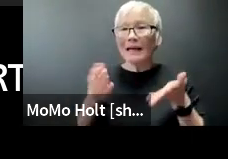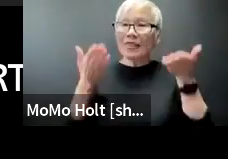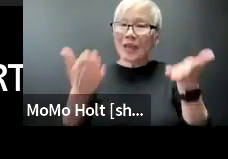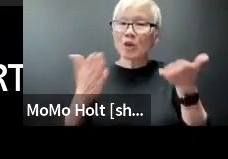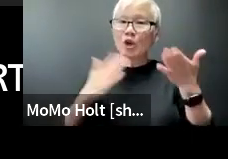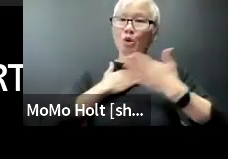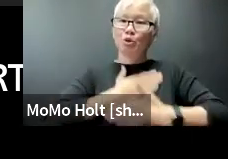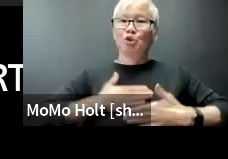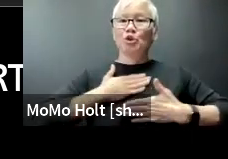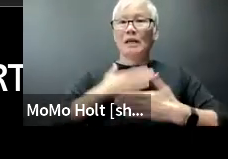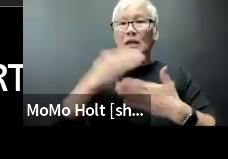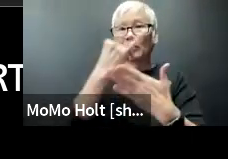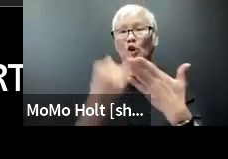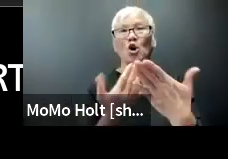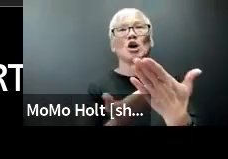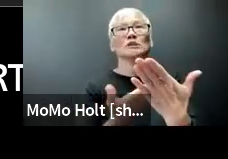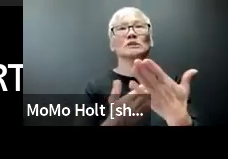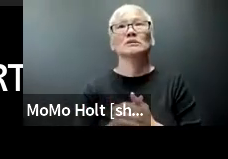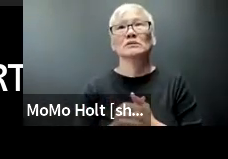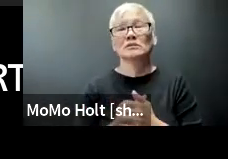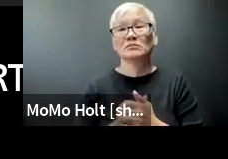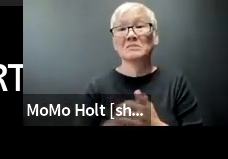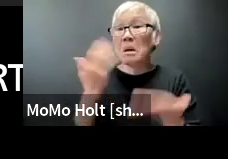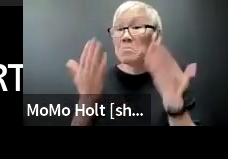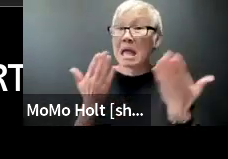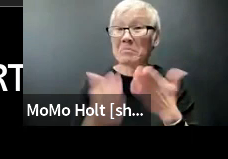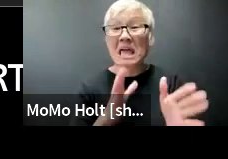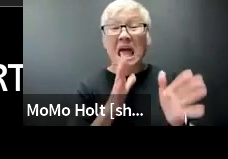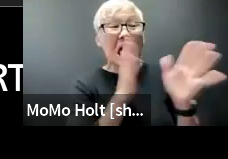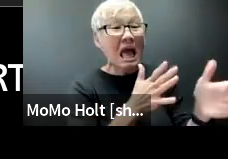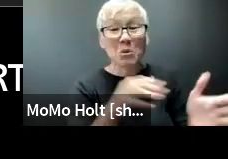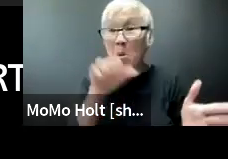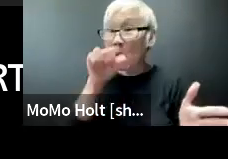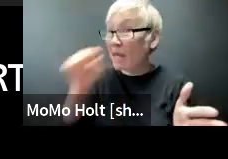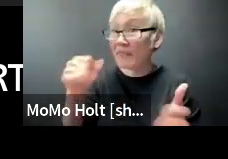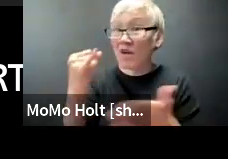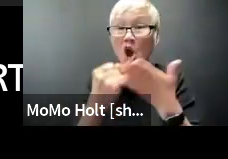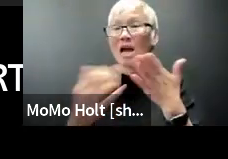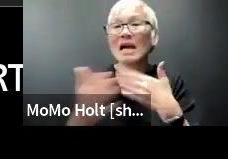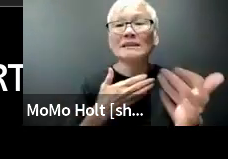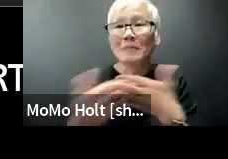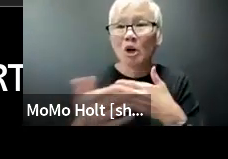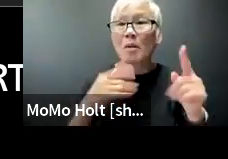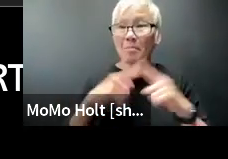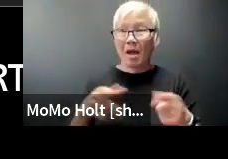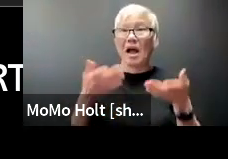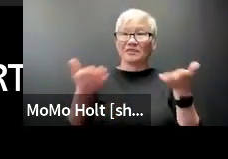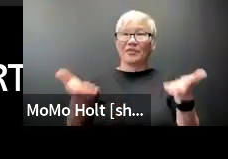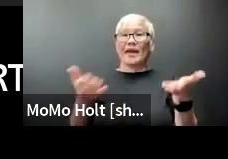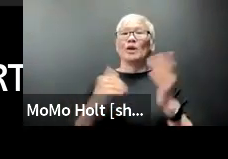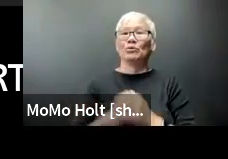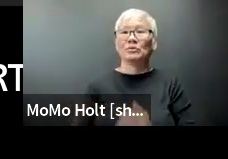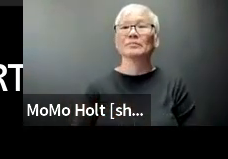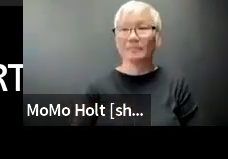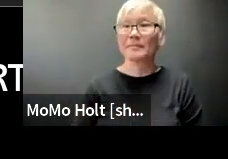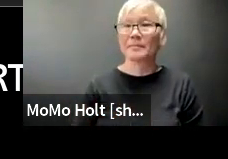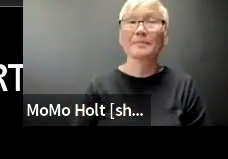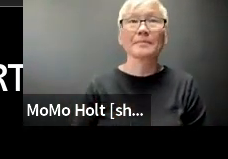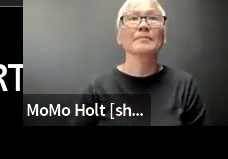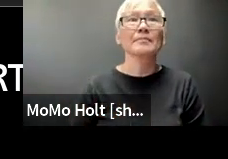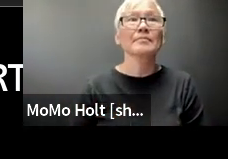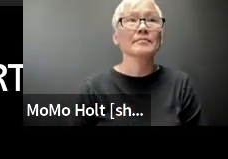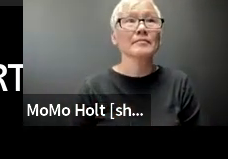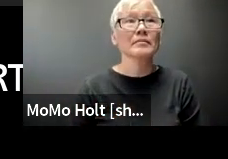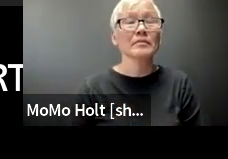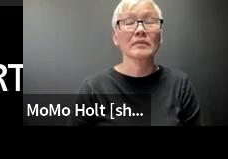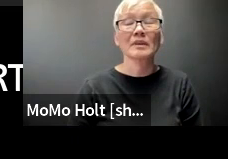be equal you should be there to appreciate the art you might hate it you might love it but that doesn't